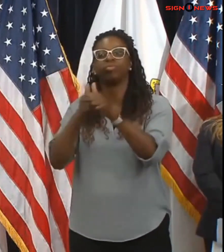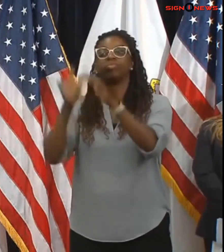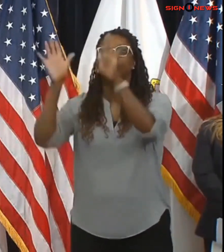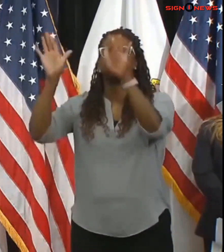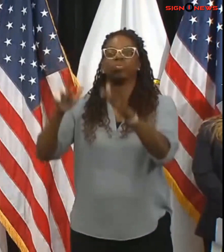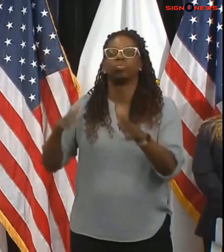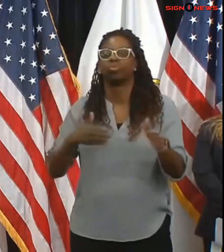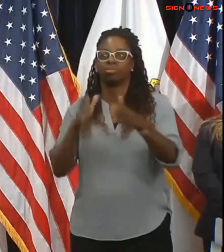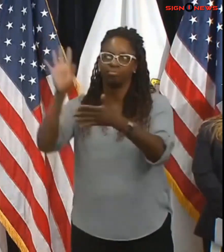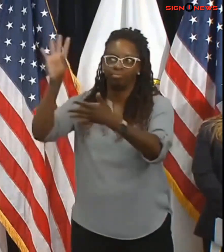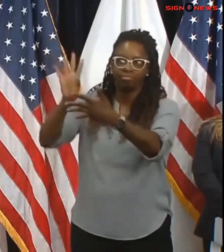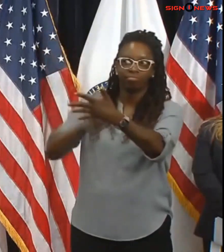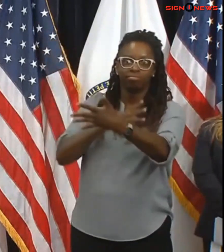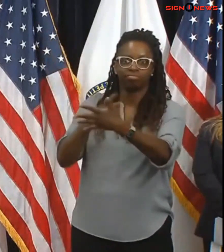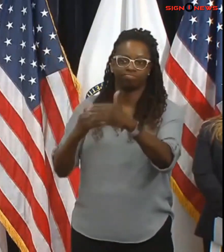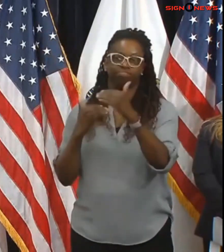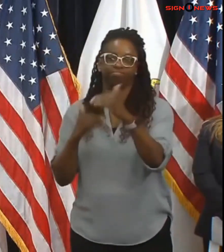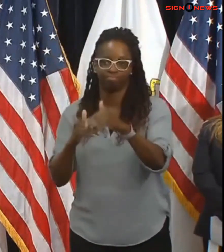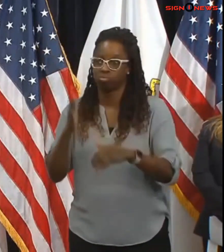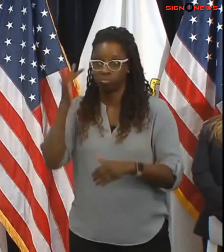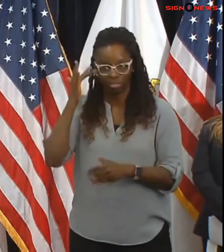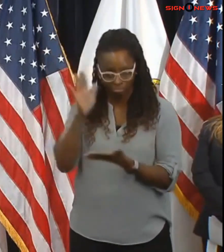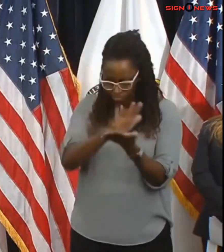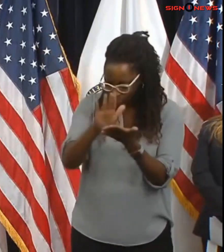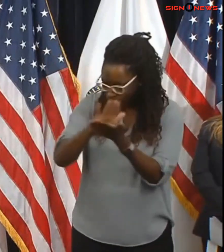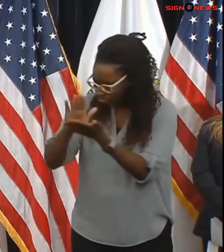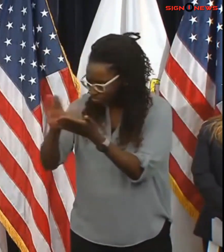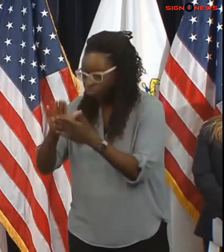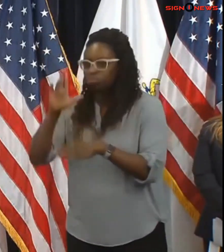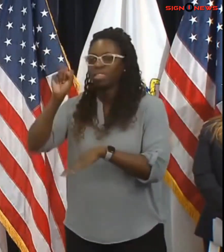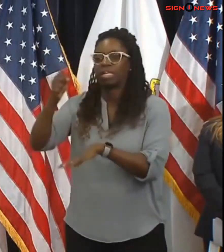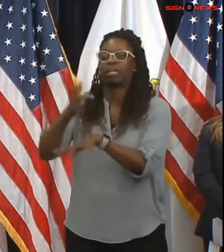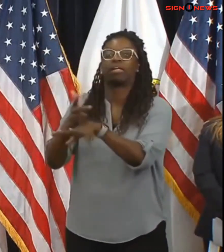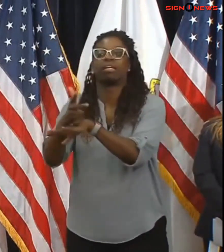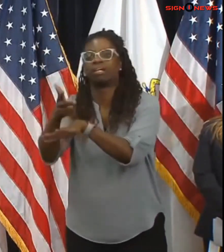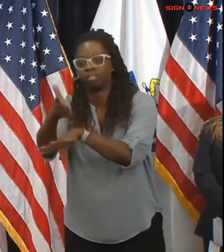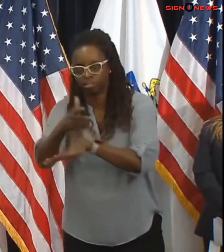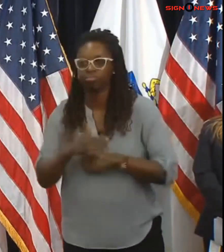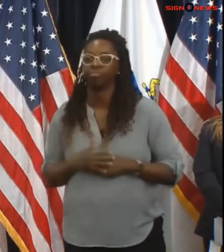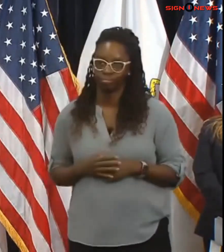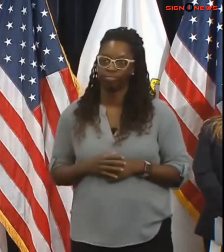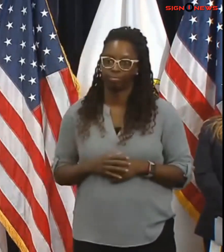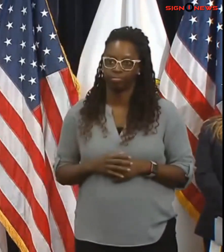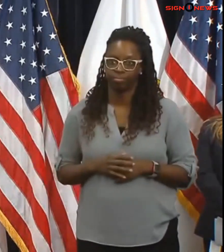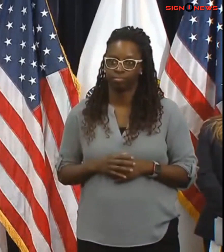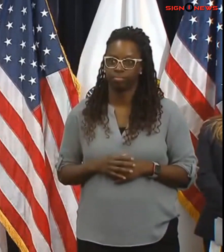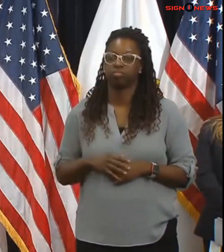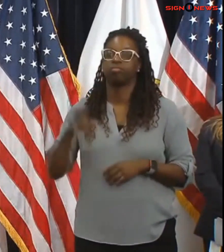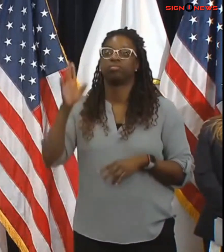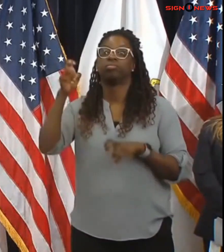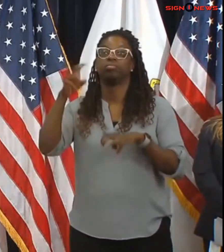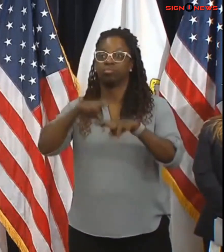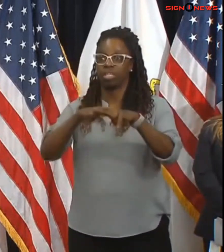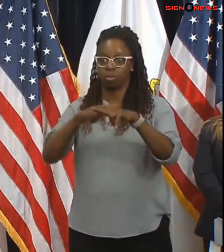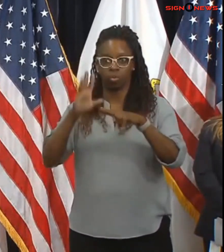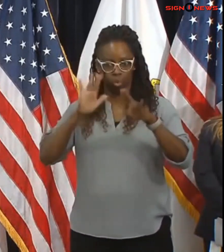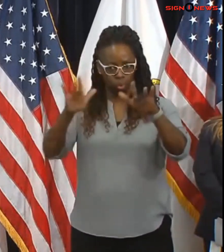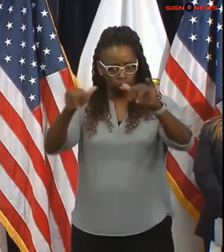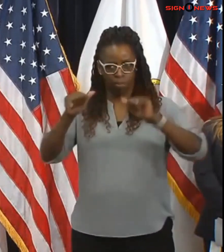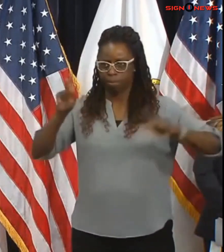across the system and plans to run snow trains to keep the tracks as clear as possible. If you have to travel on the T, you should